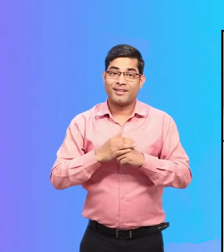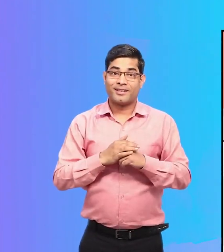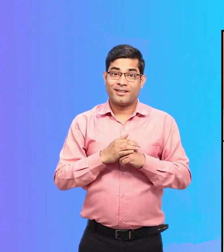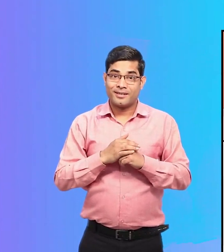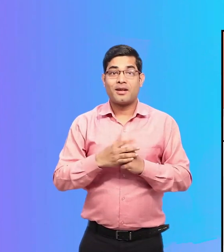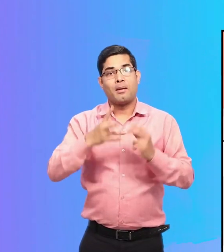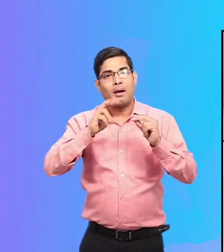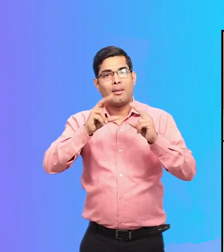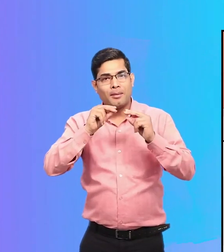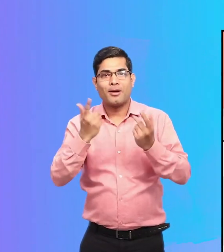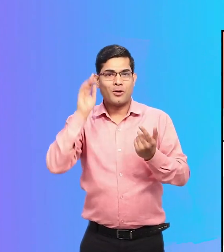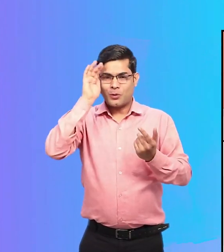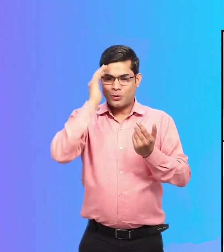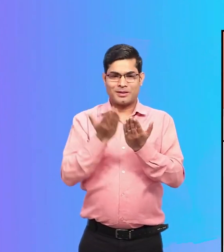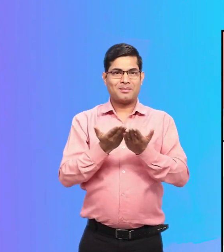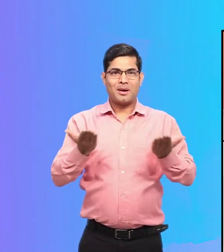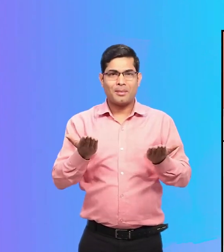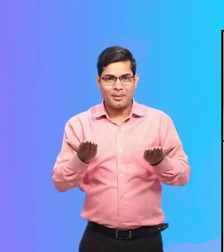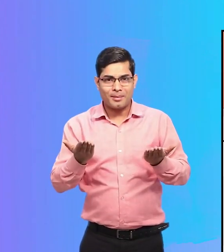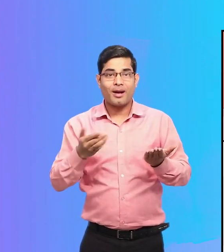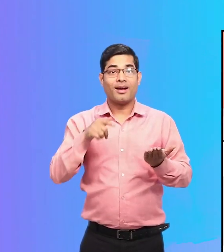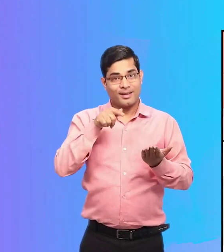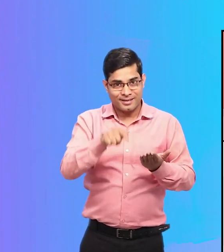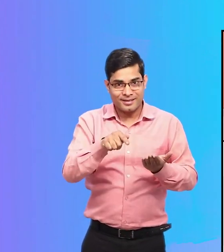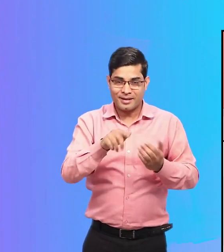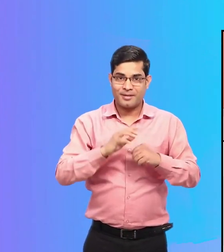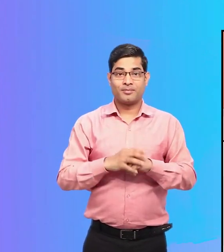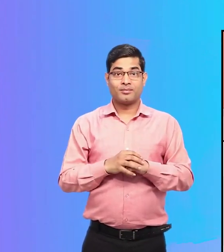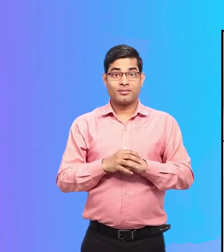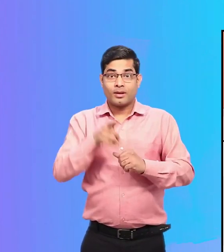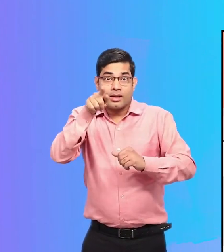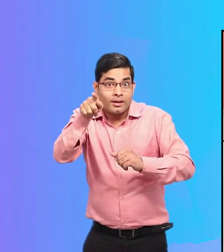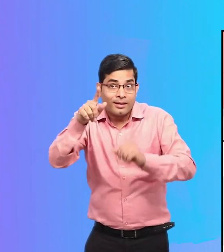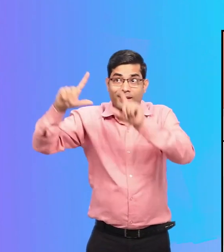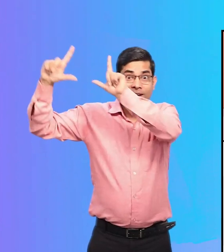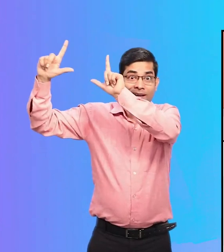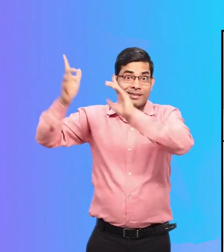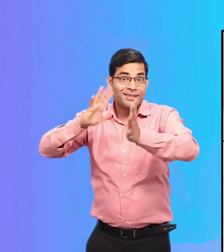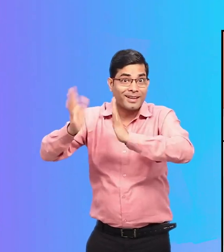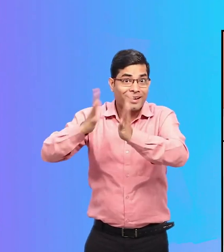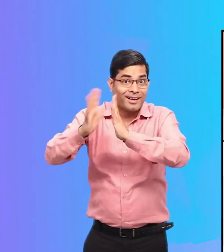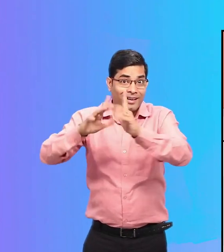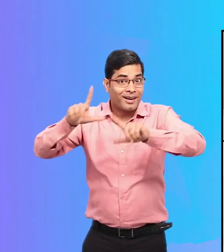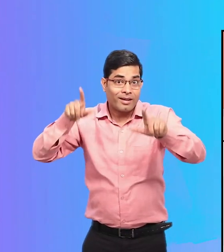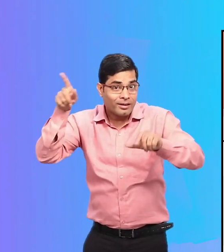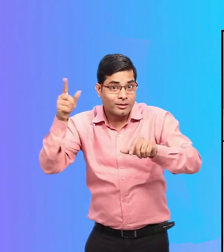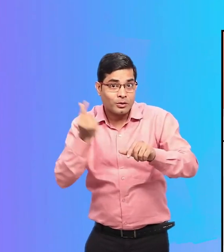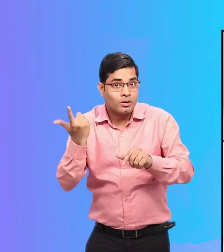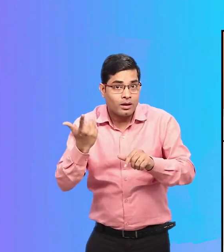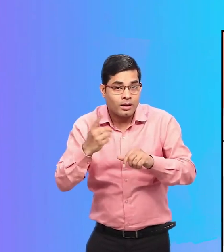For news on TV, the person in the small window there, She uses sign language to